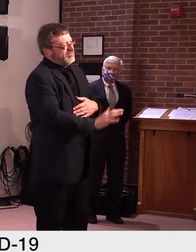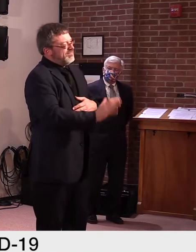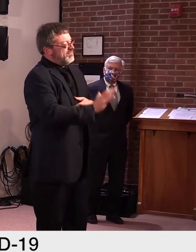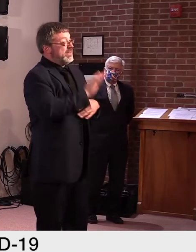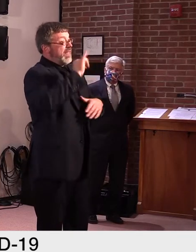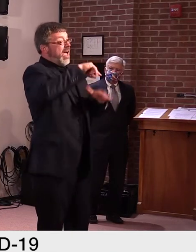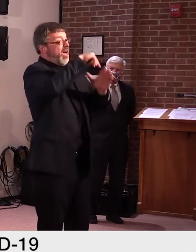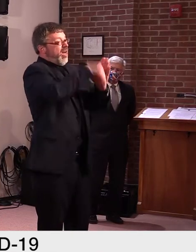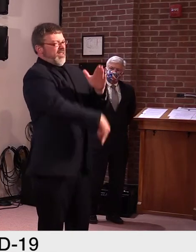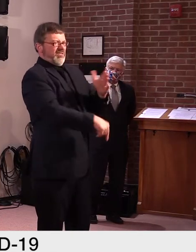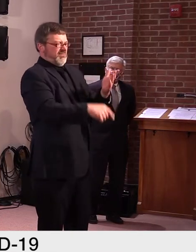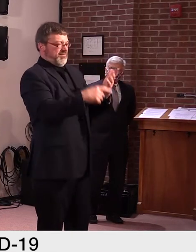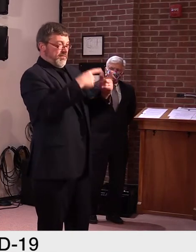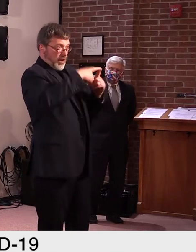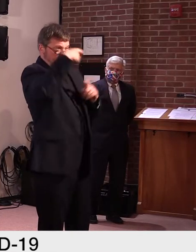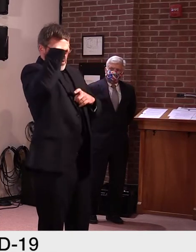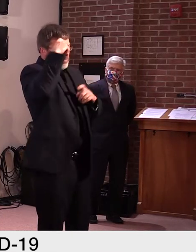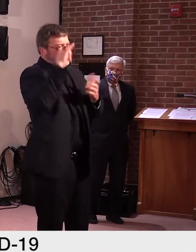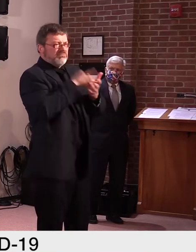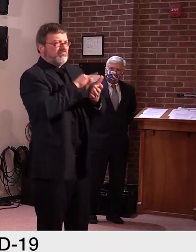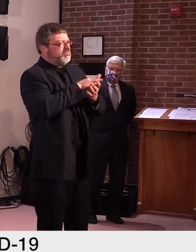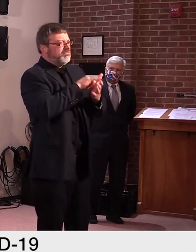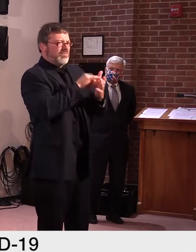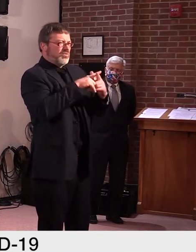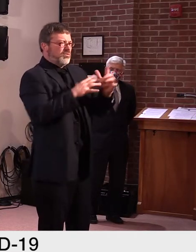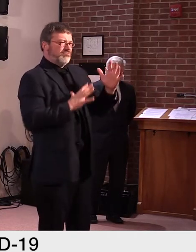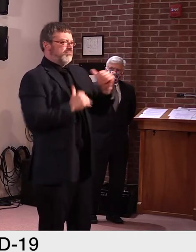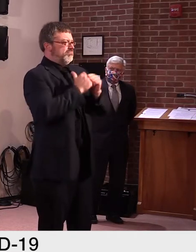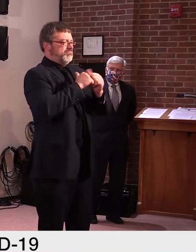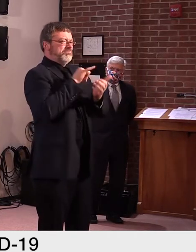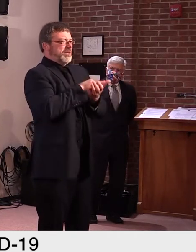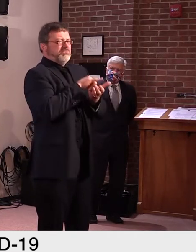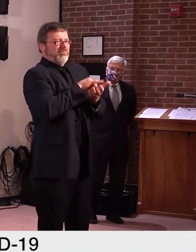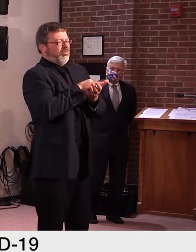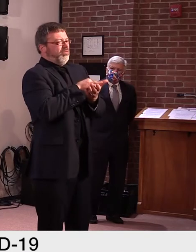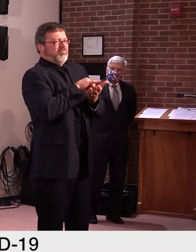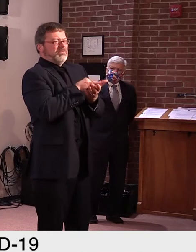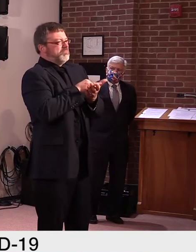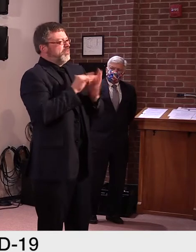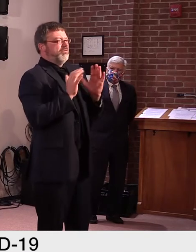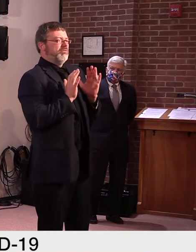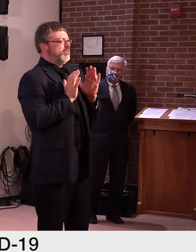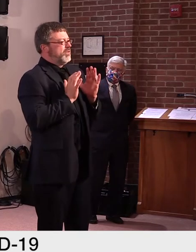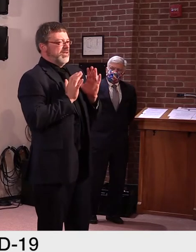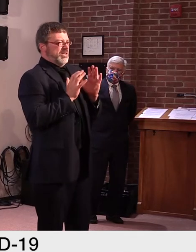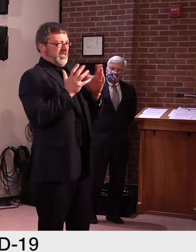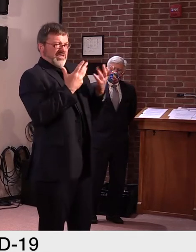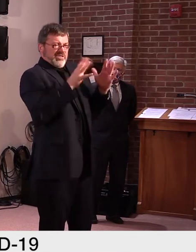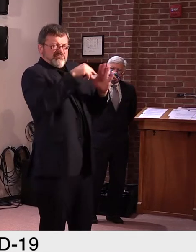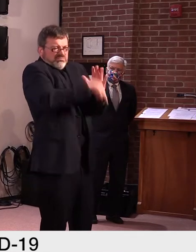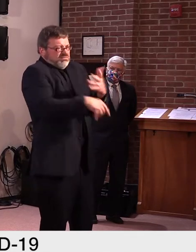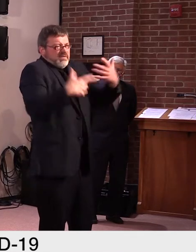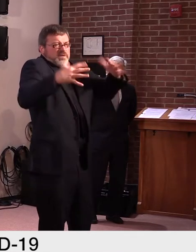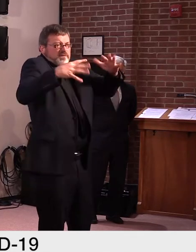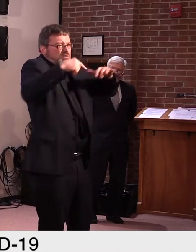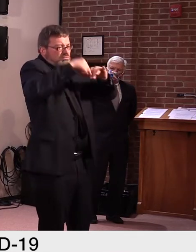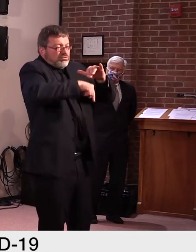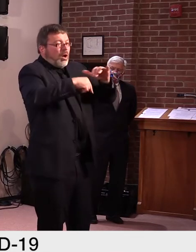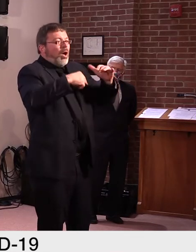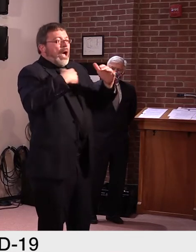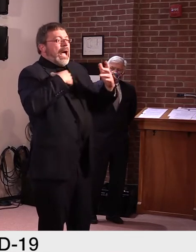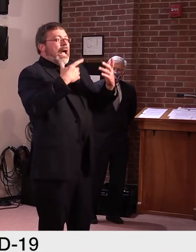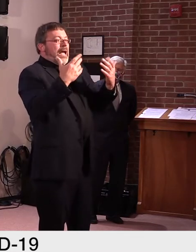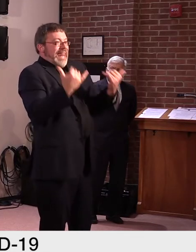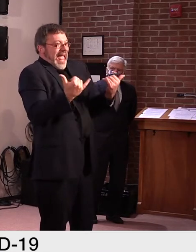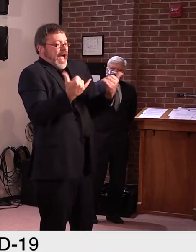the, uh, some of the, the data, uh, that Commissioner P-checks had laid out, uh, you know, our, our, the amount of travel into Vermont has